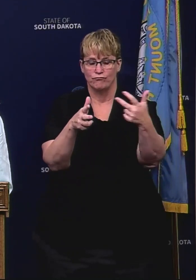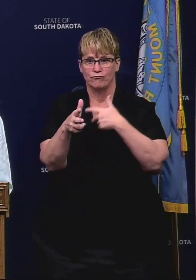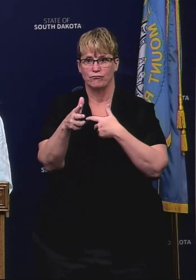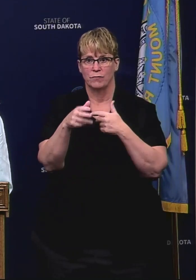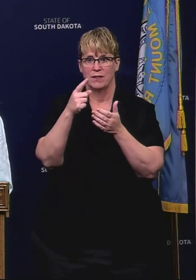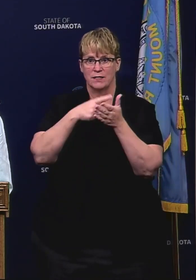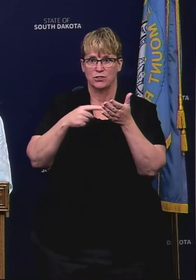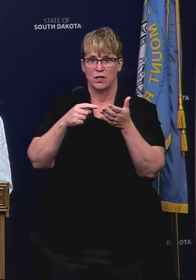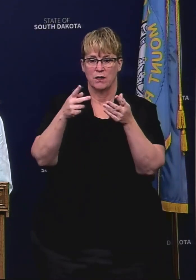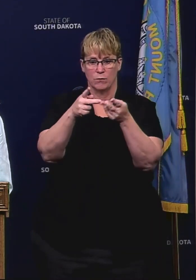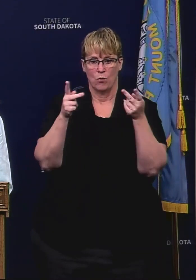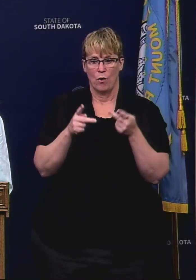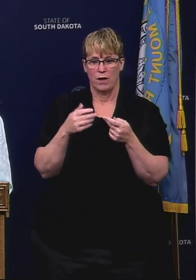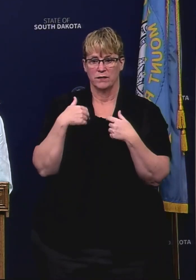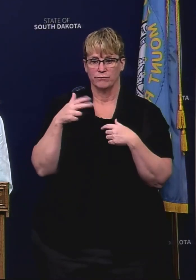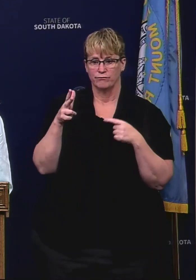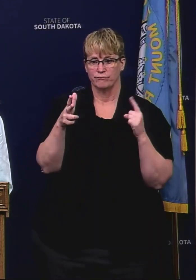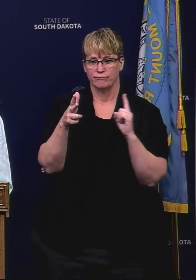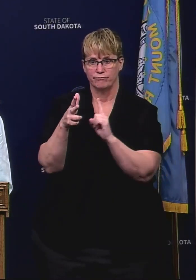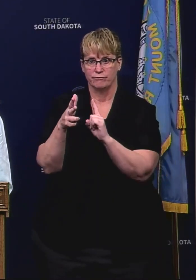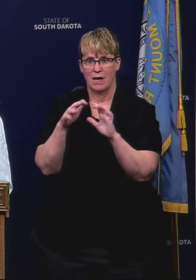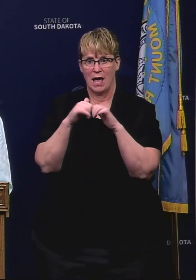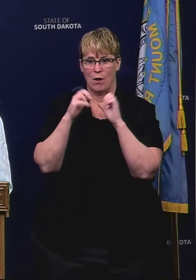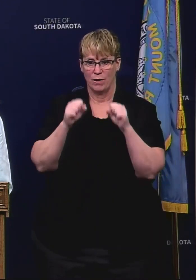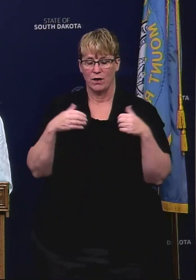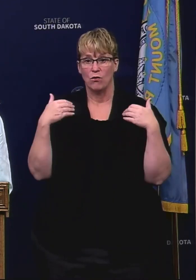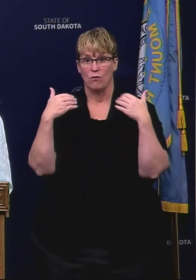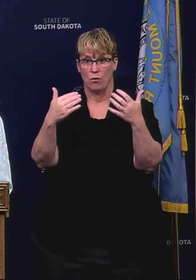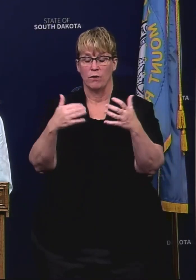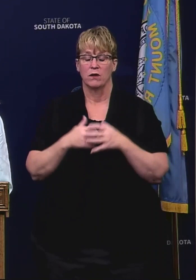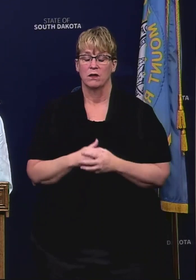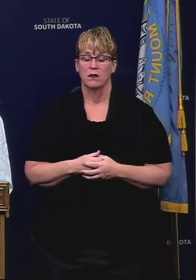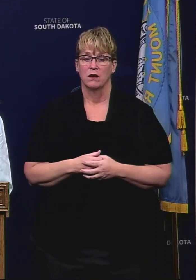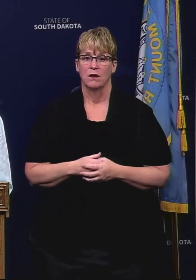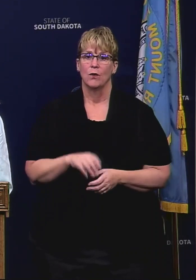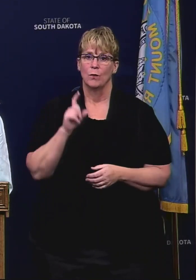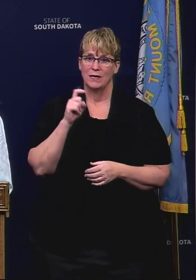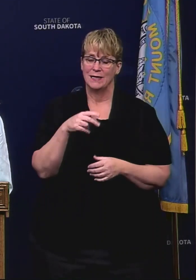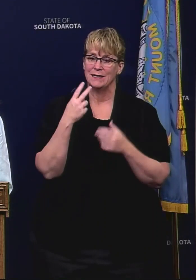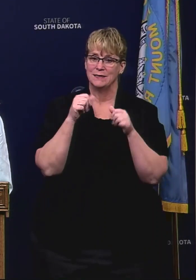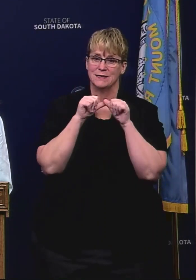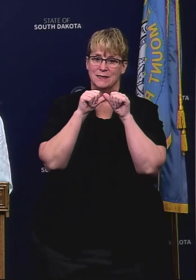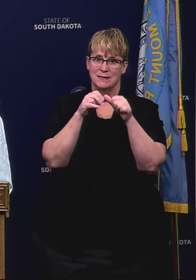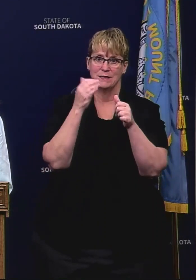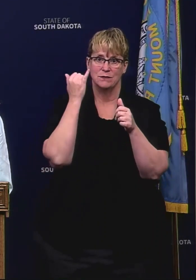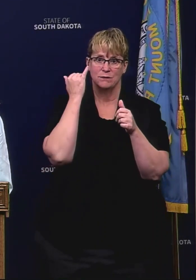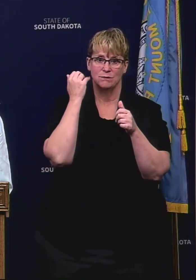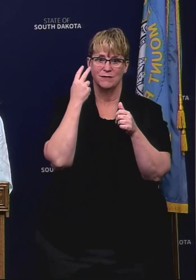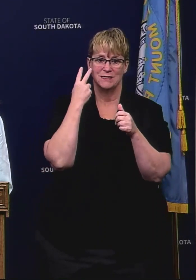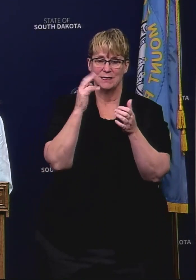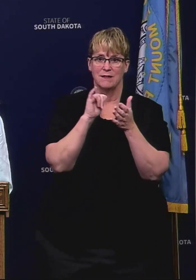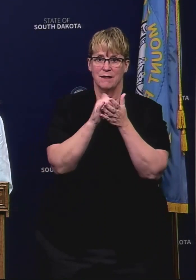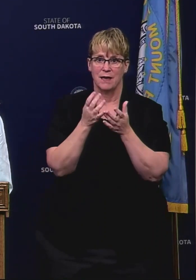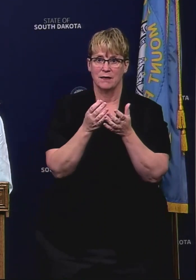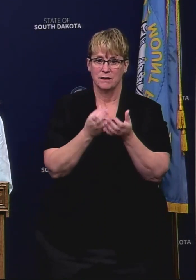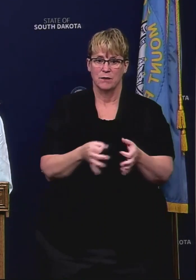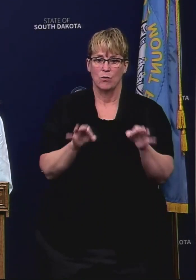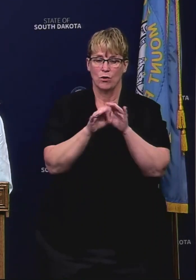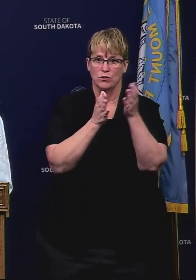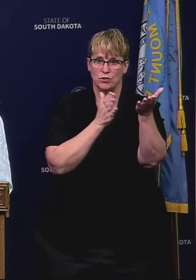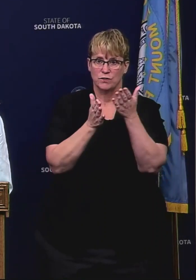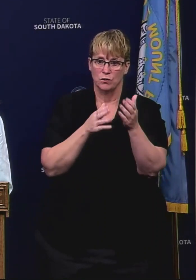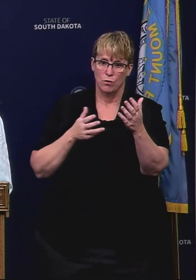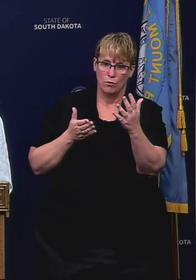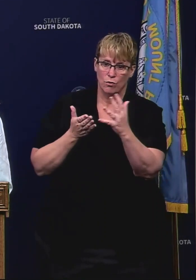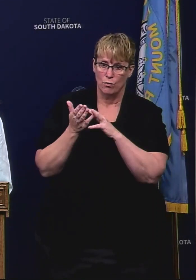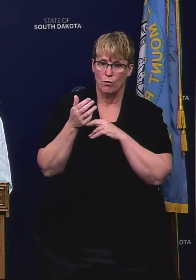uh decisions made as to how to go forward because we need to continue to see those essential services move through the checkpoints. We need